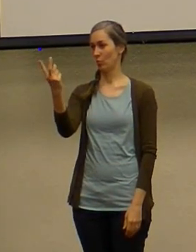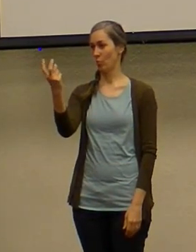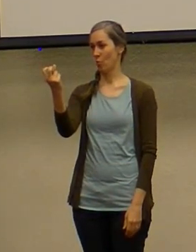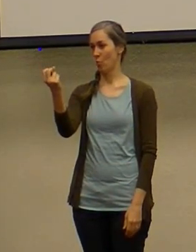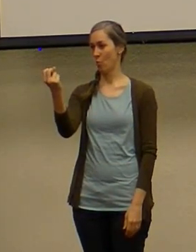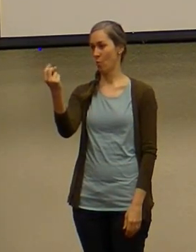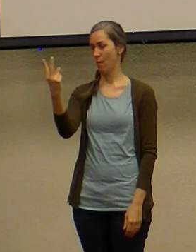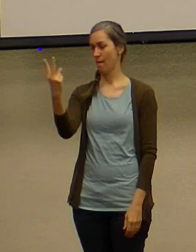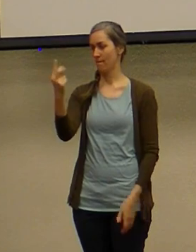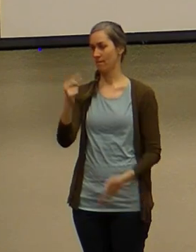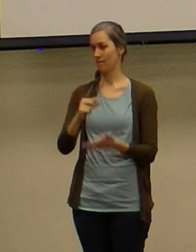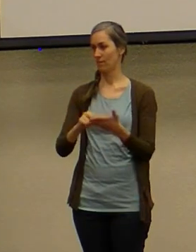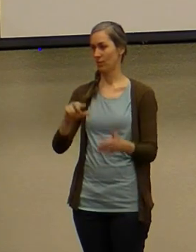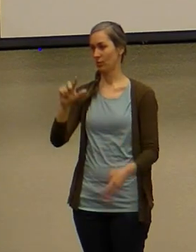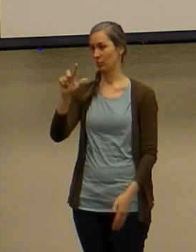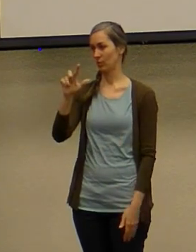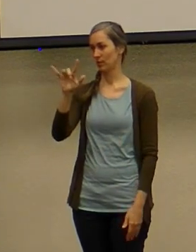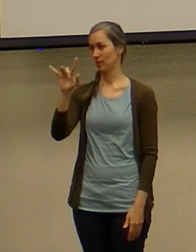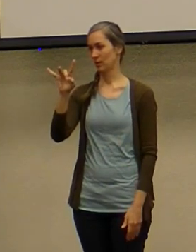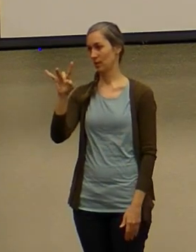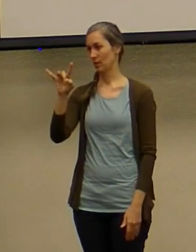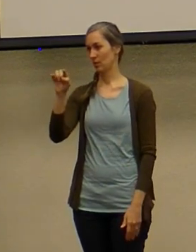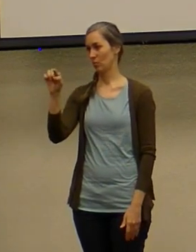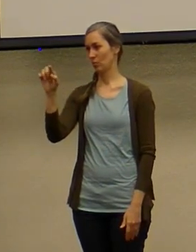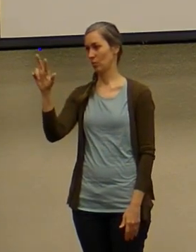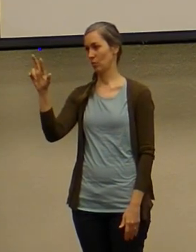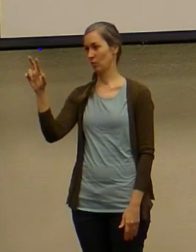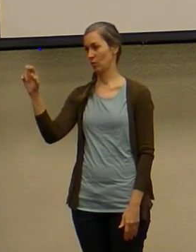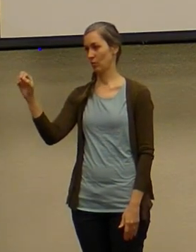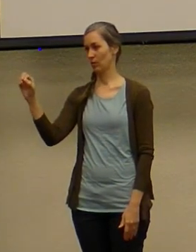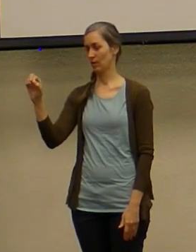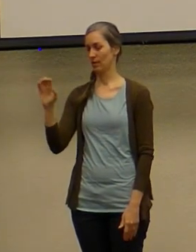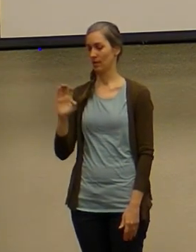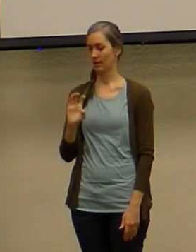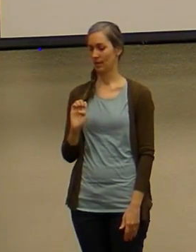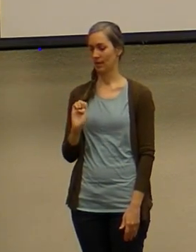mark chapter 12 verses 28 to 30 i'll be reading out of the esb